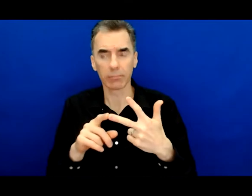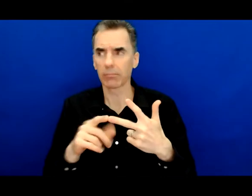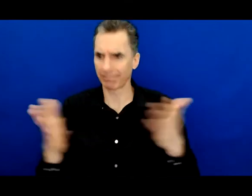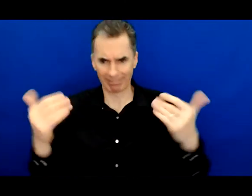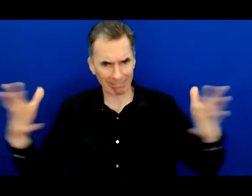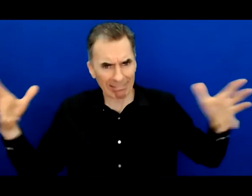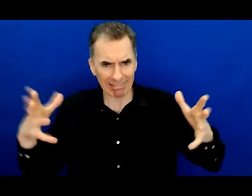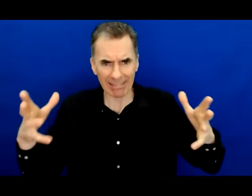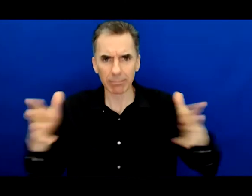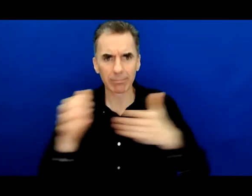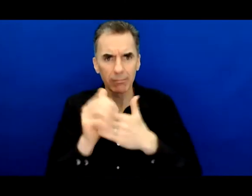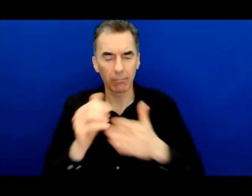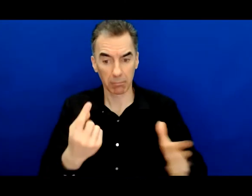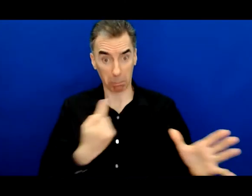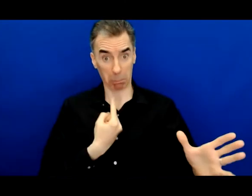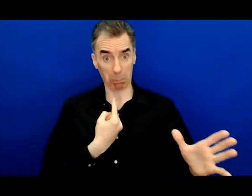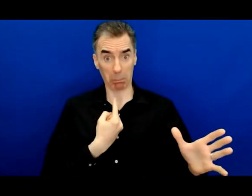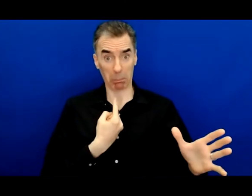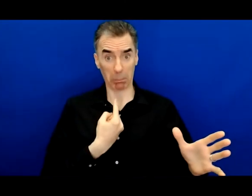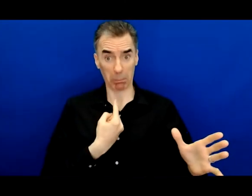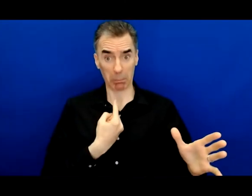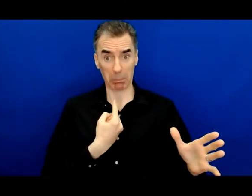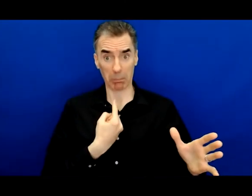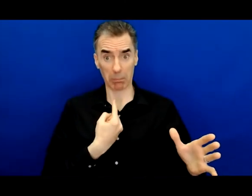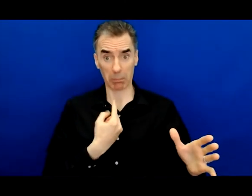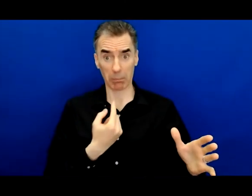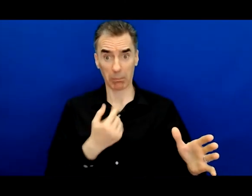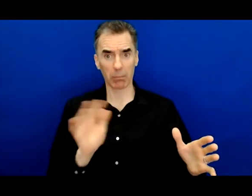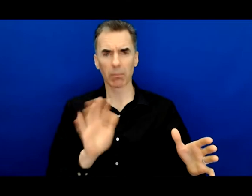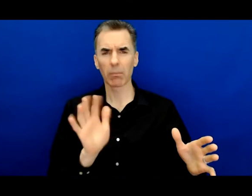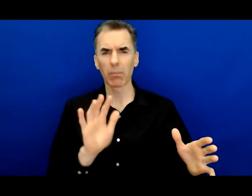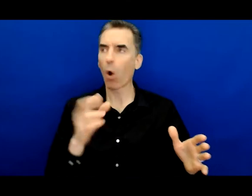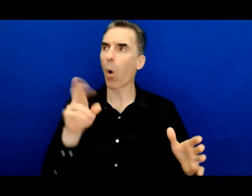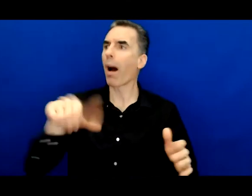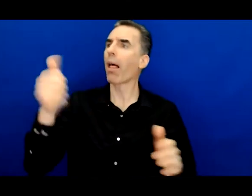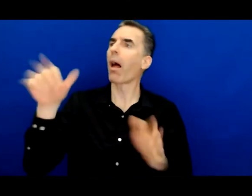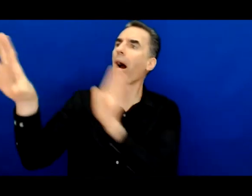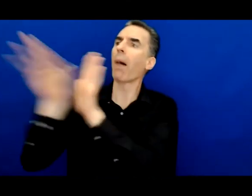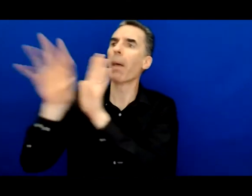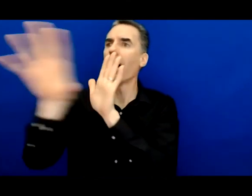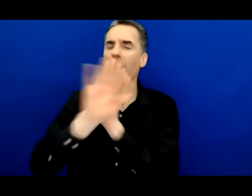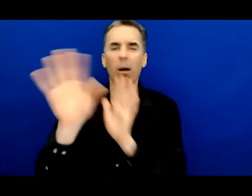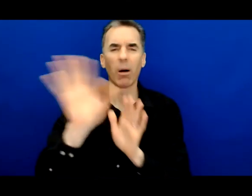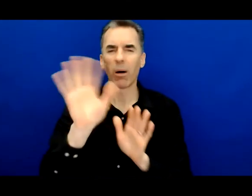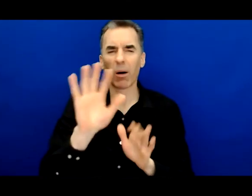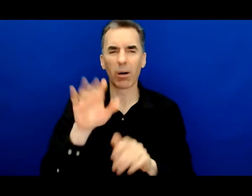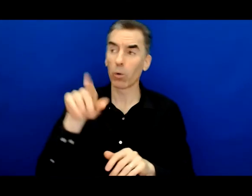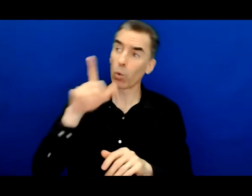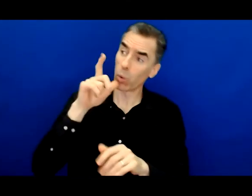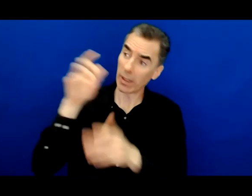you don't have to try to emulate other leaders because often you'll get it wrong anyhow because what you think you see is